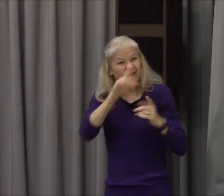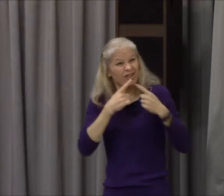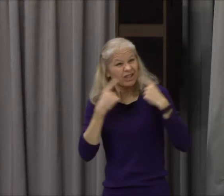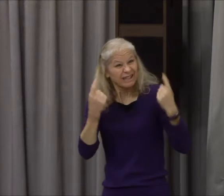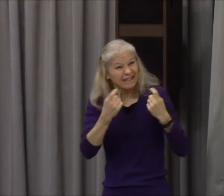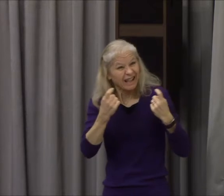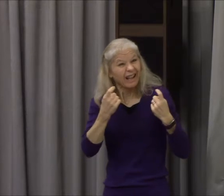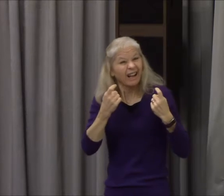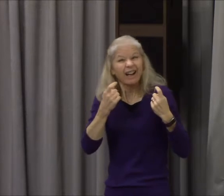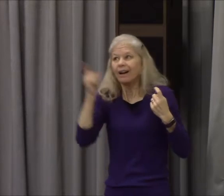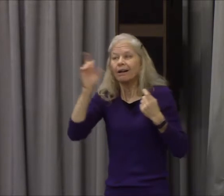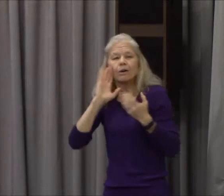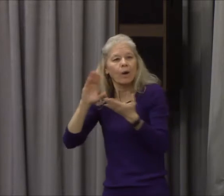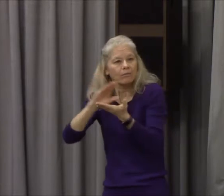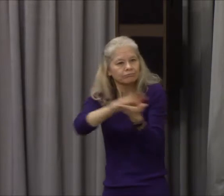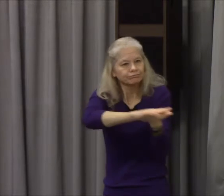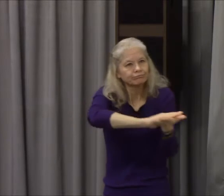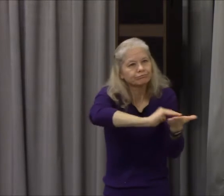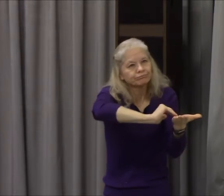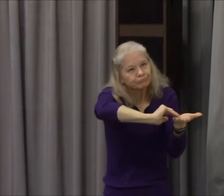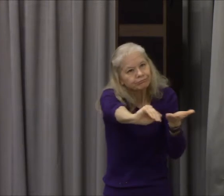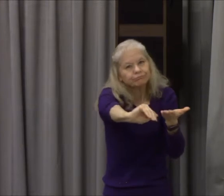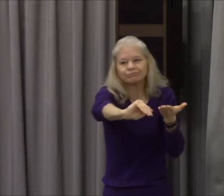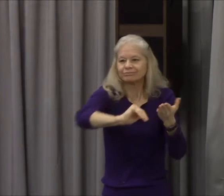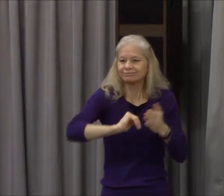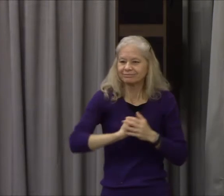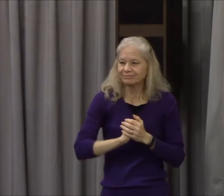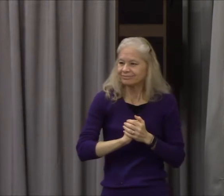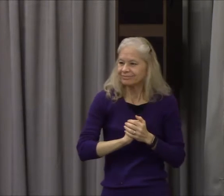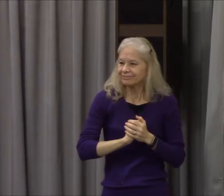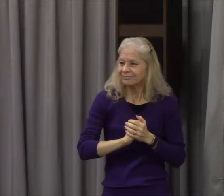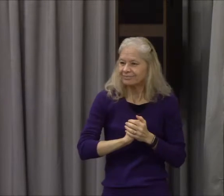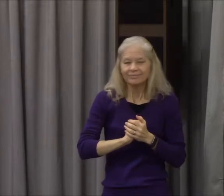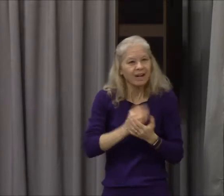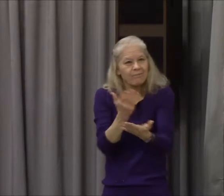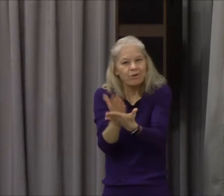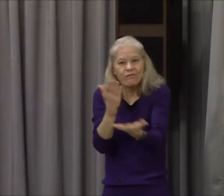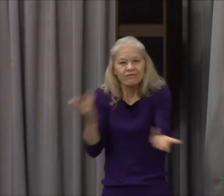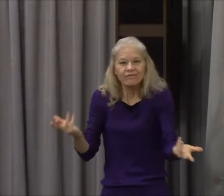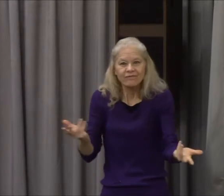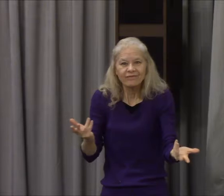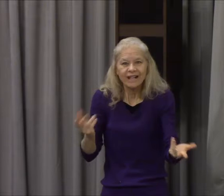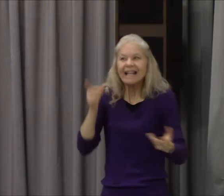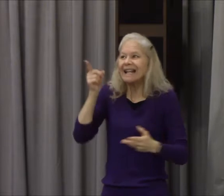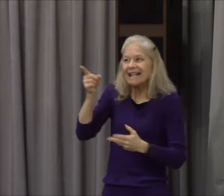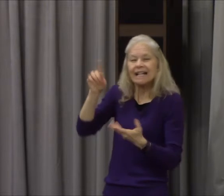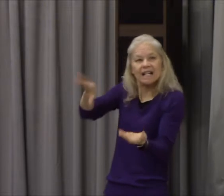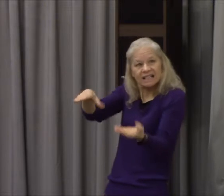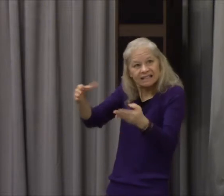Paul is saying to the agnostics who say we can't know God, say not,